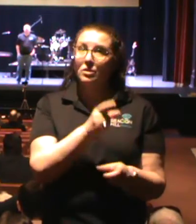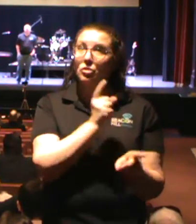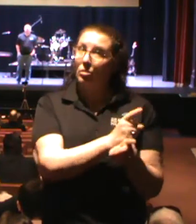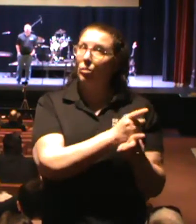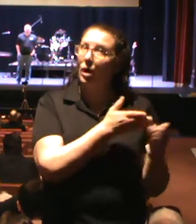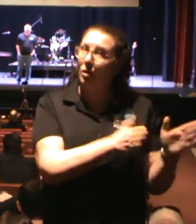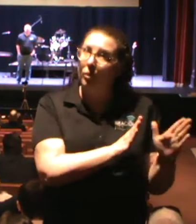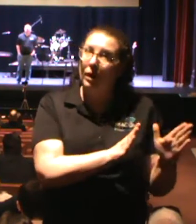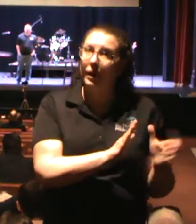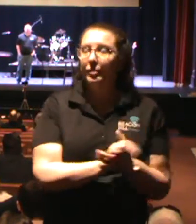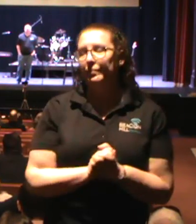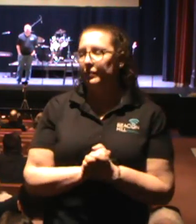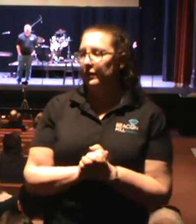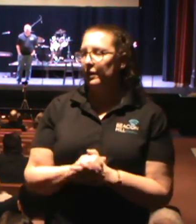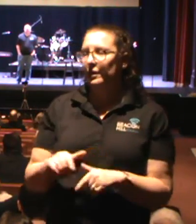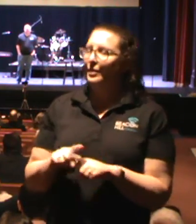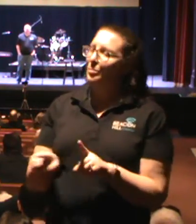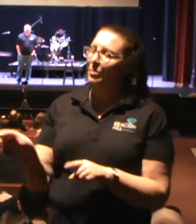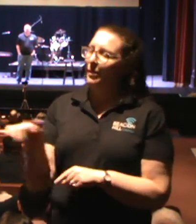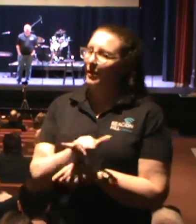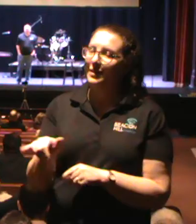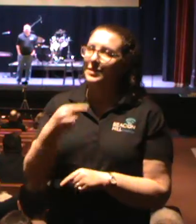Baptists are not going to be the only people in heaven.